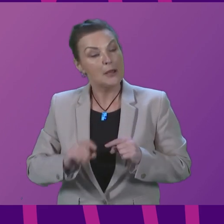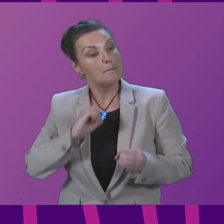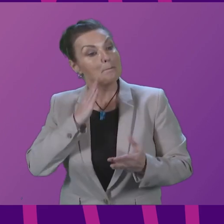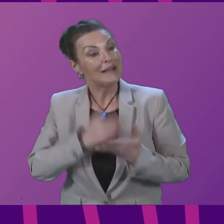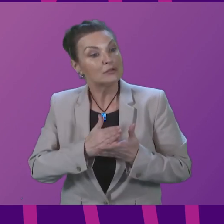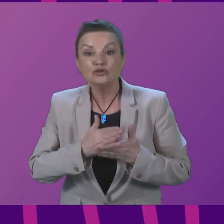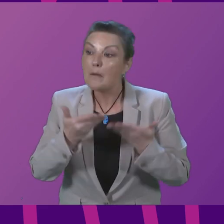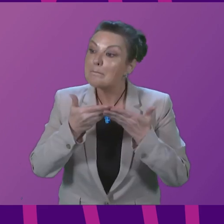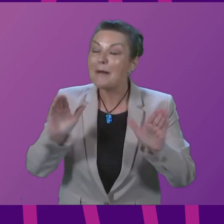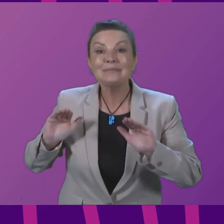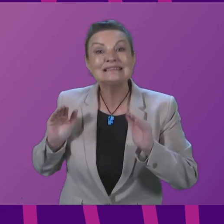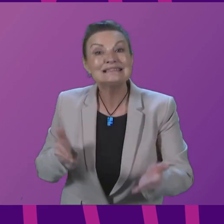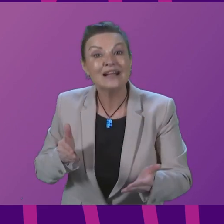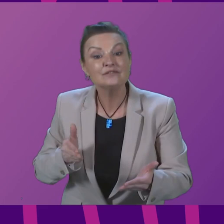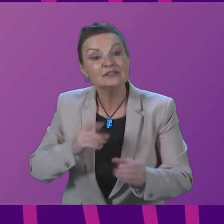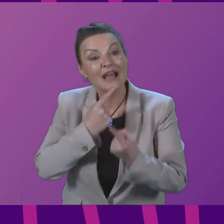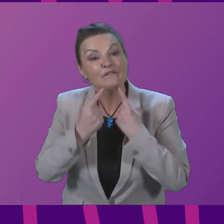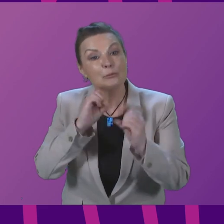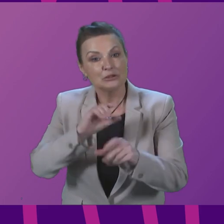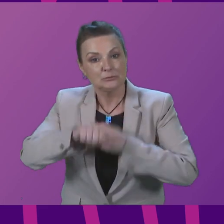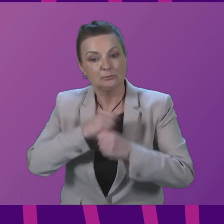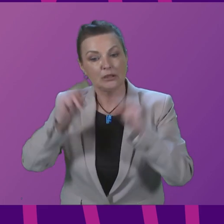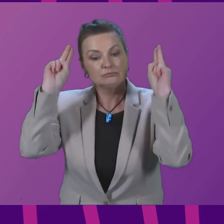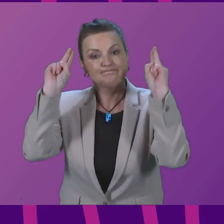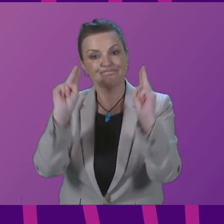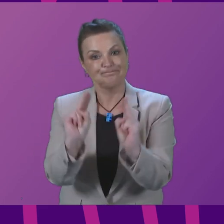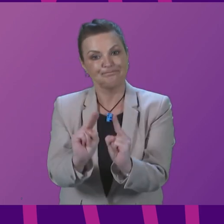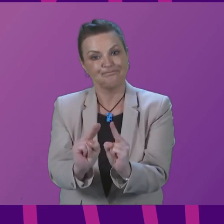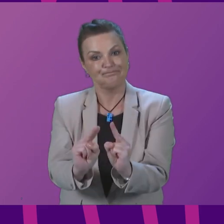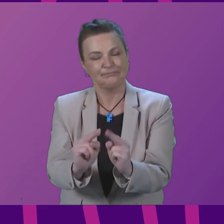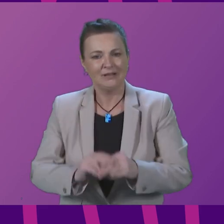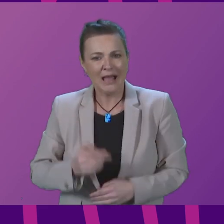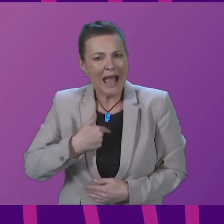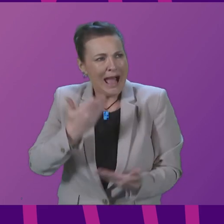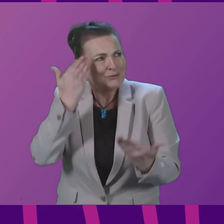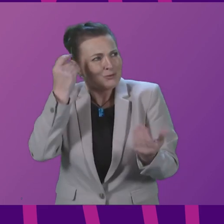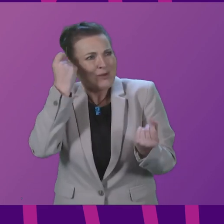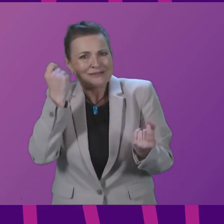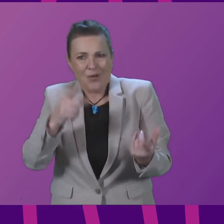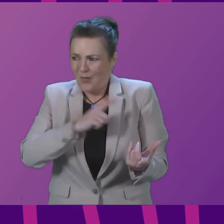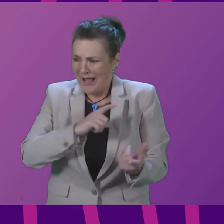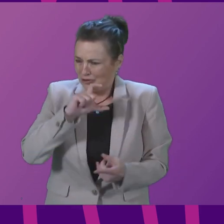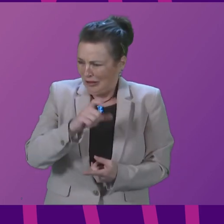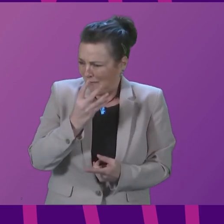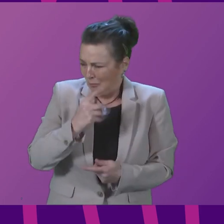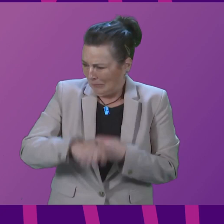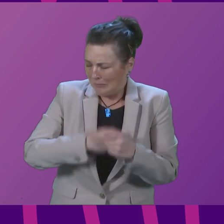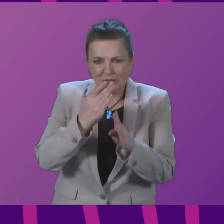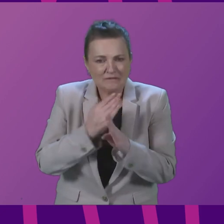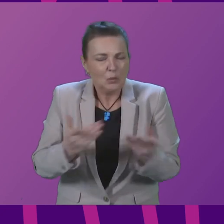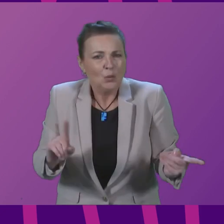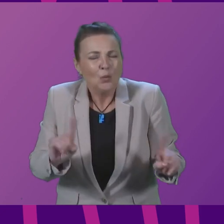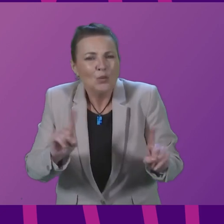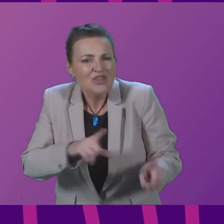broadcasting. I can't see any reason whatsoever why Channel 4 should be privatised and especially